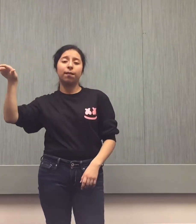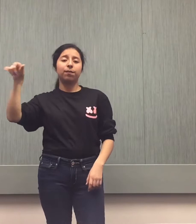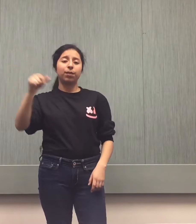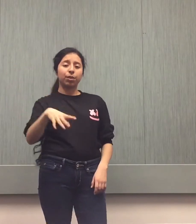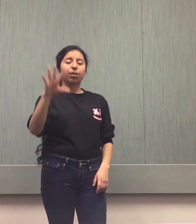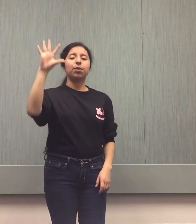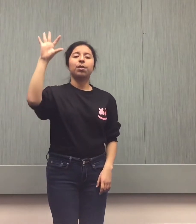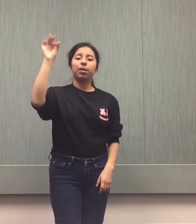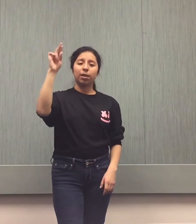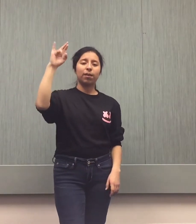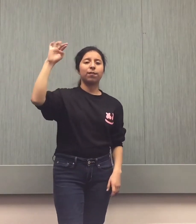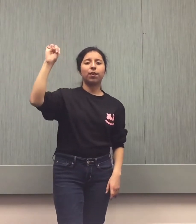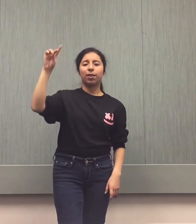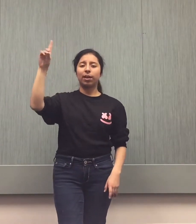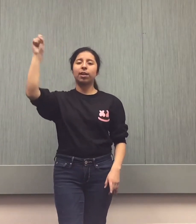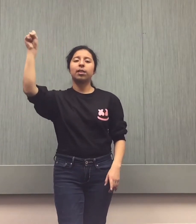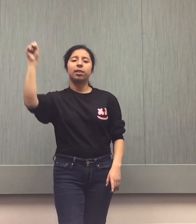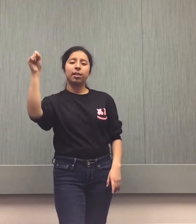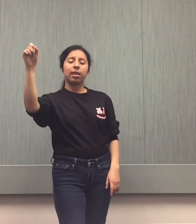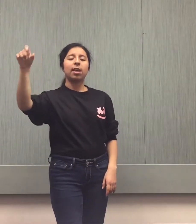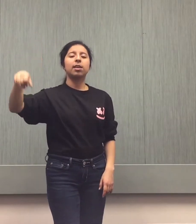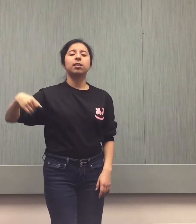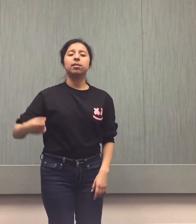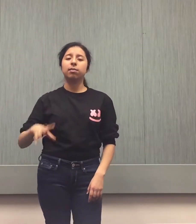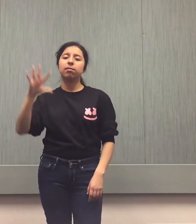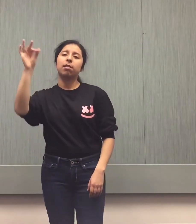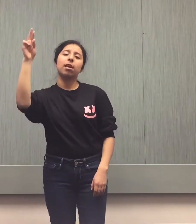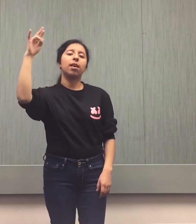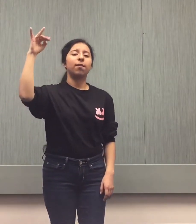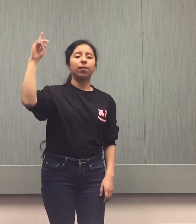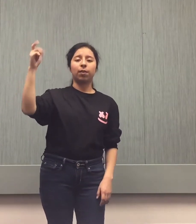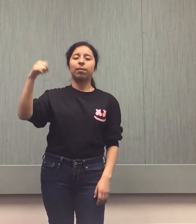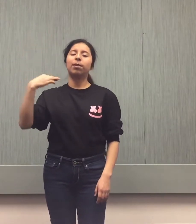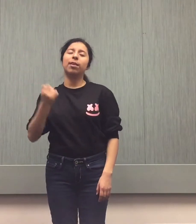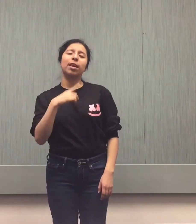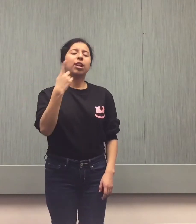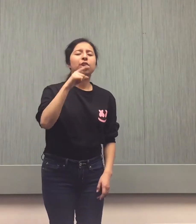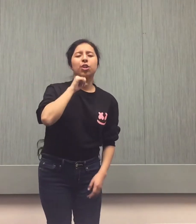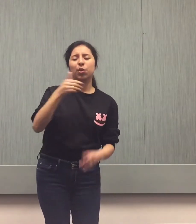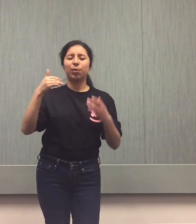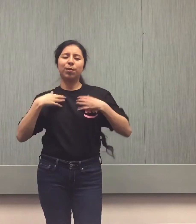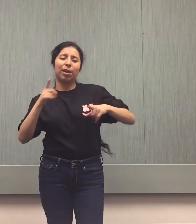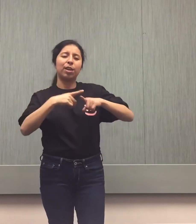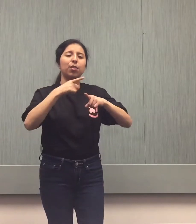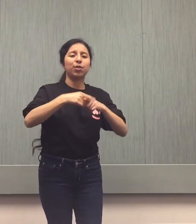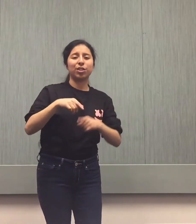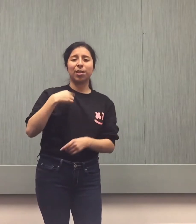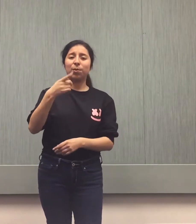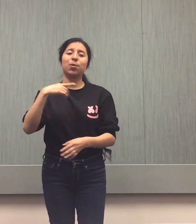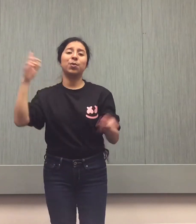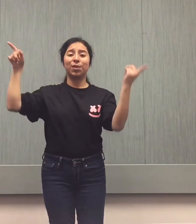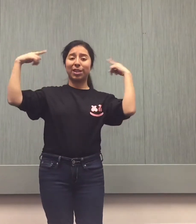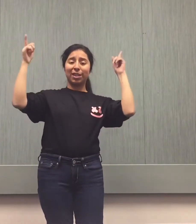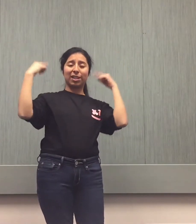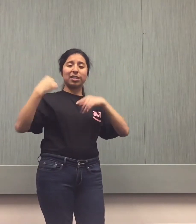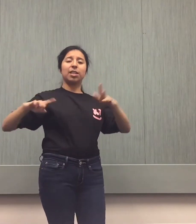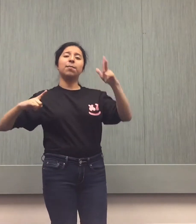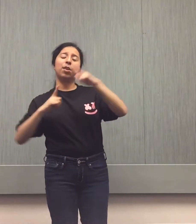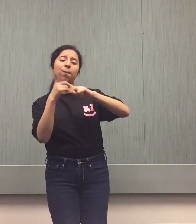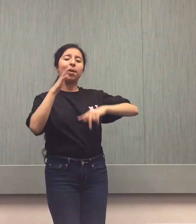obvious, F-R-I-N-D-S F-R-I-N-D-S Have you got no shame, you looking insane, turning